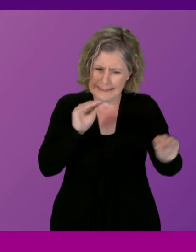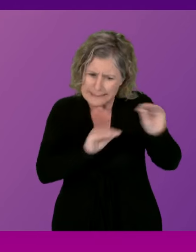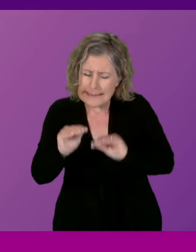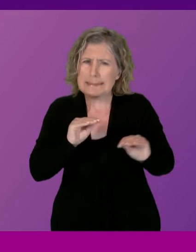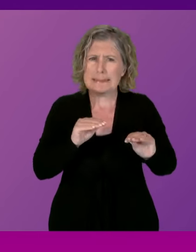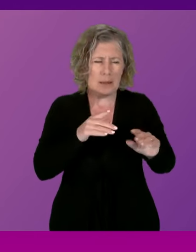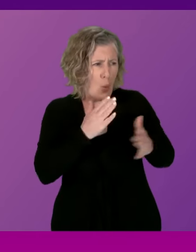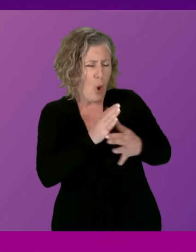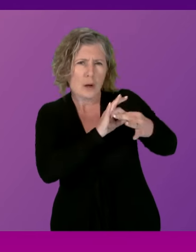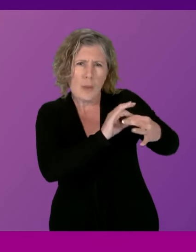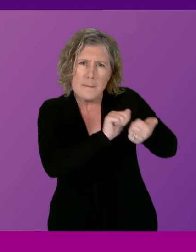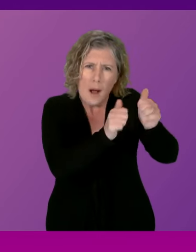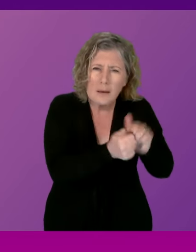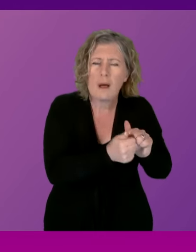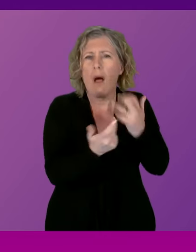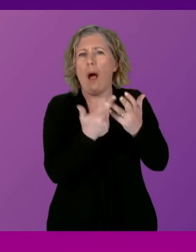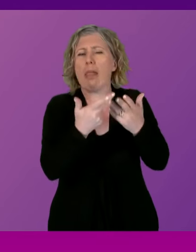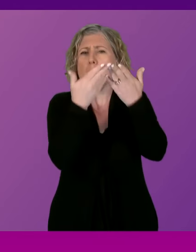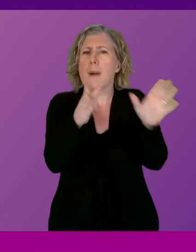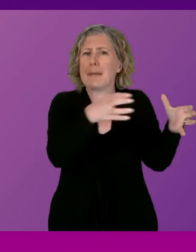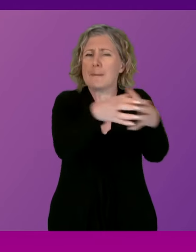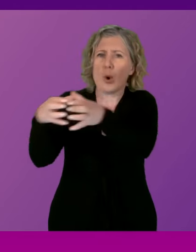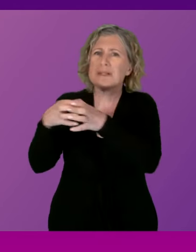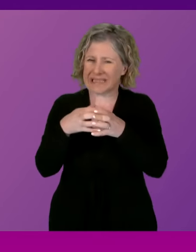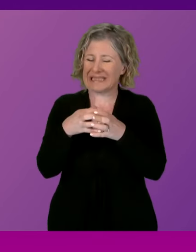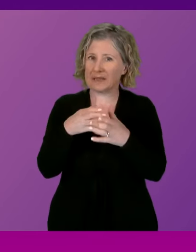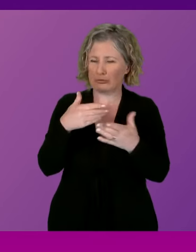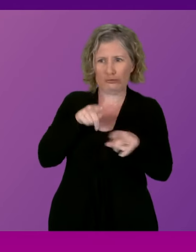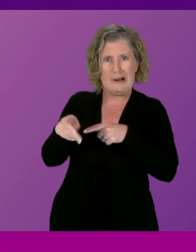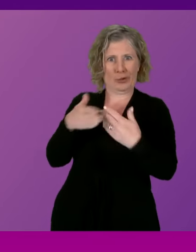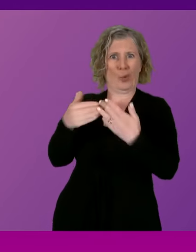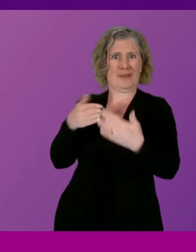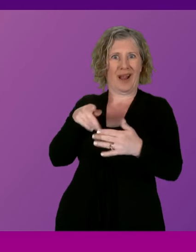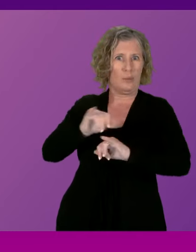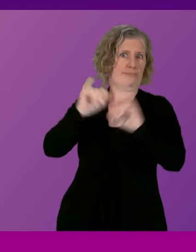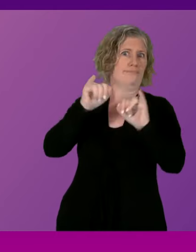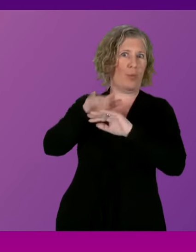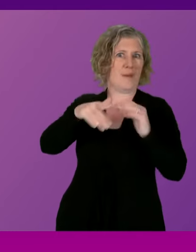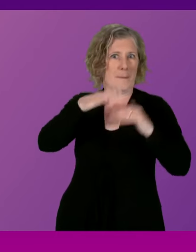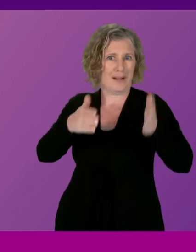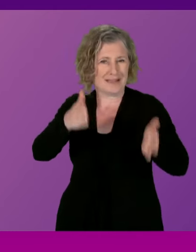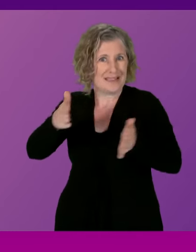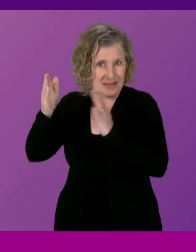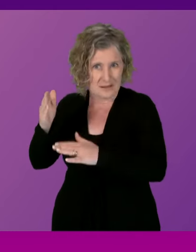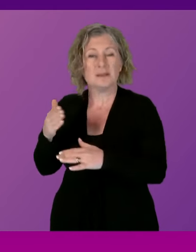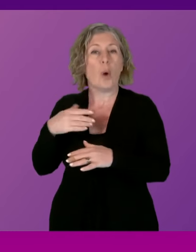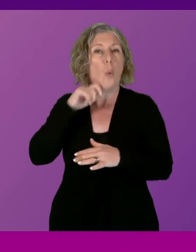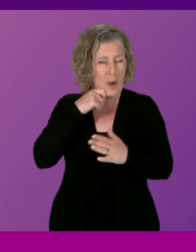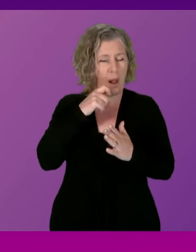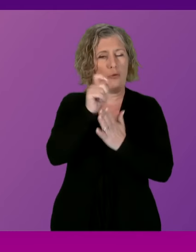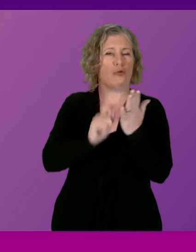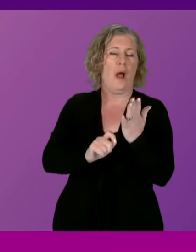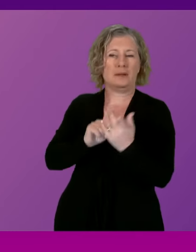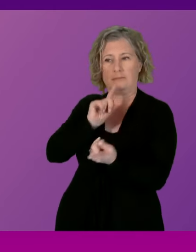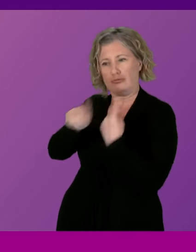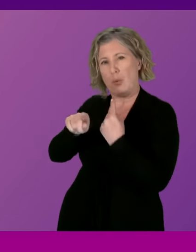our partners in local government and other public bodies in relation to the RAC issue. And I'm happy that the Government will provide Alex Cole-Hamilton with a written response